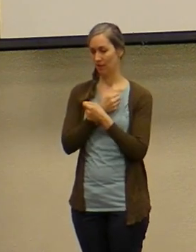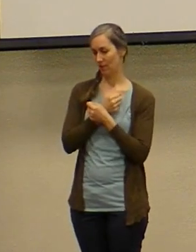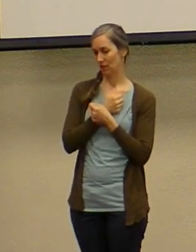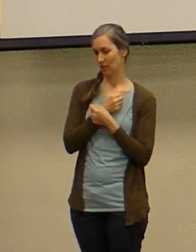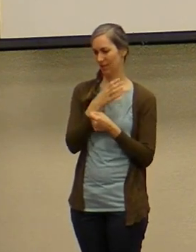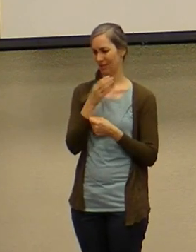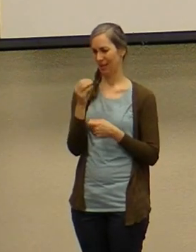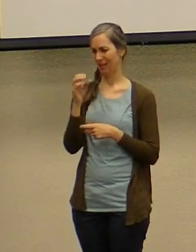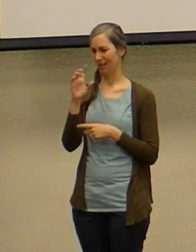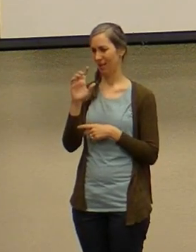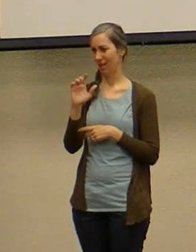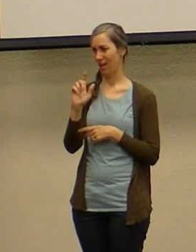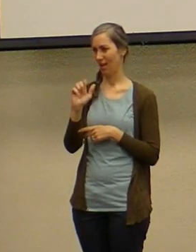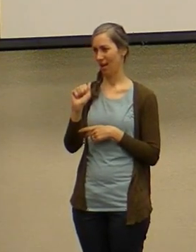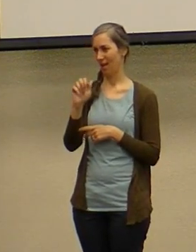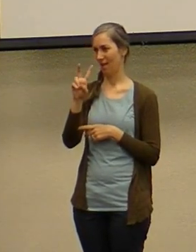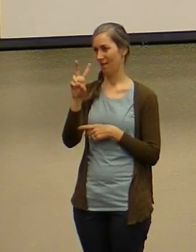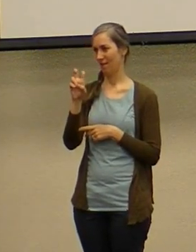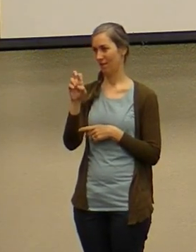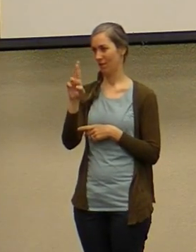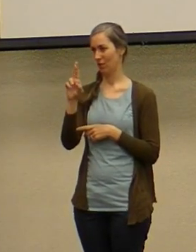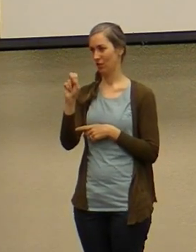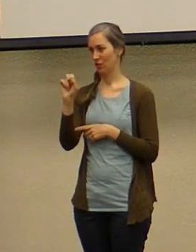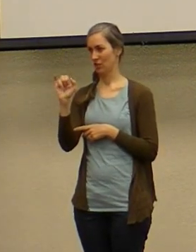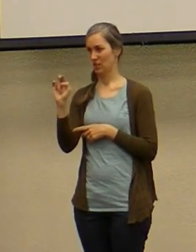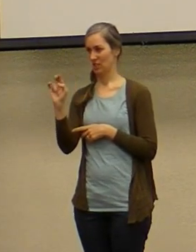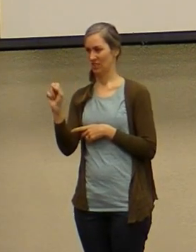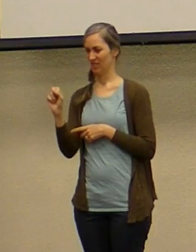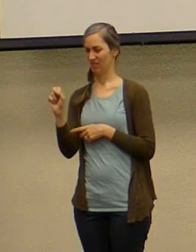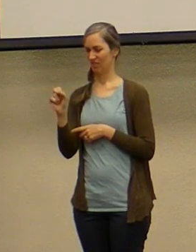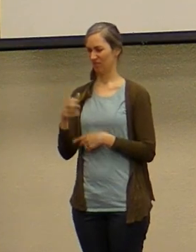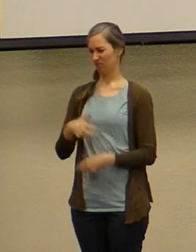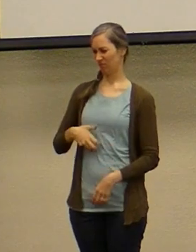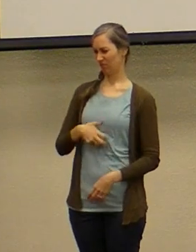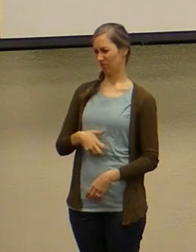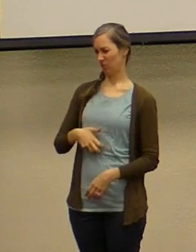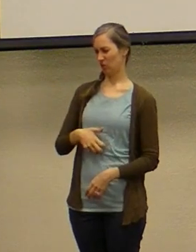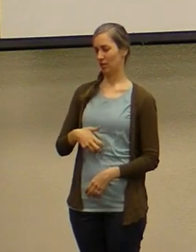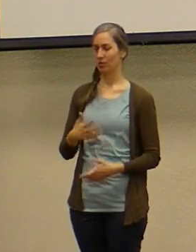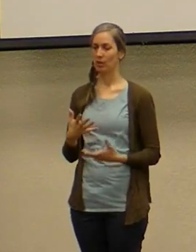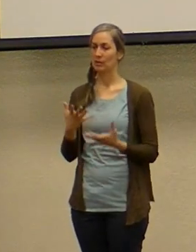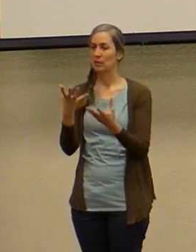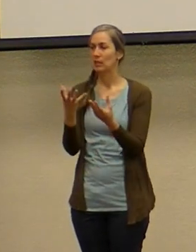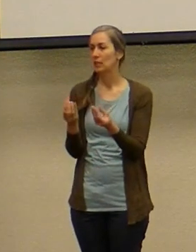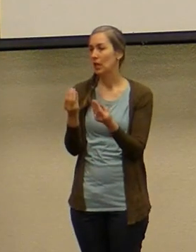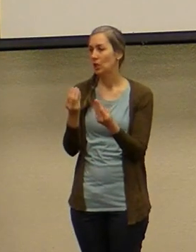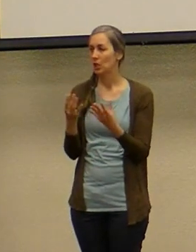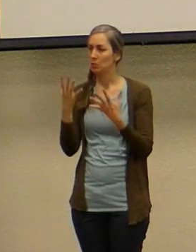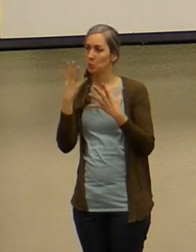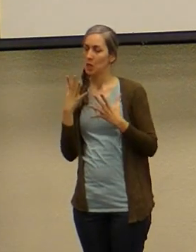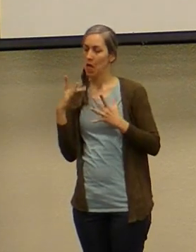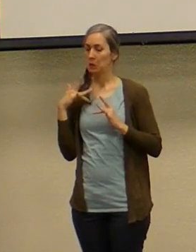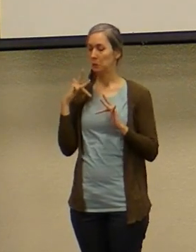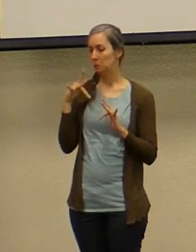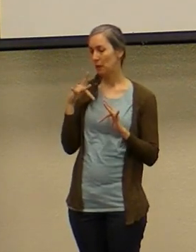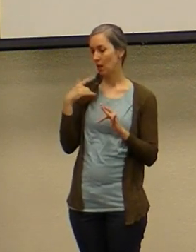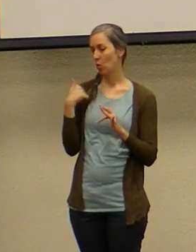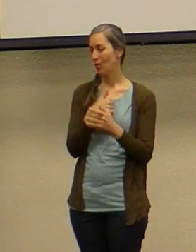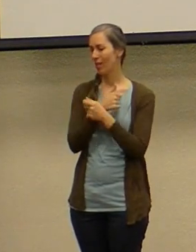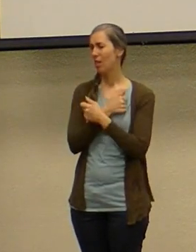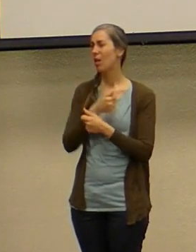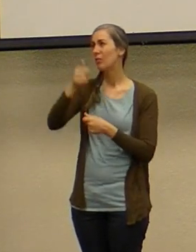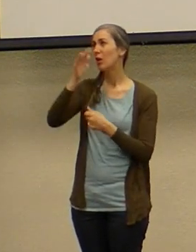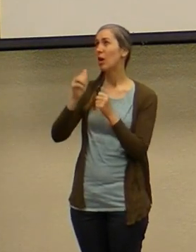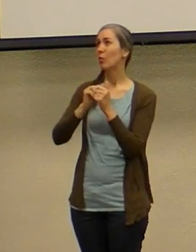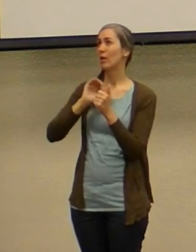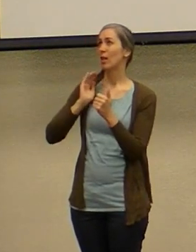it's tender maybe sad it's it's compassionate it's empathetic and we love god with our tenderness with